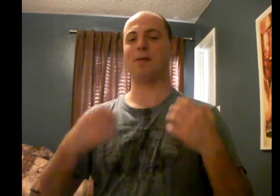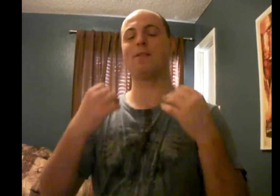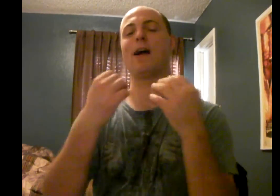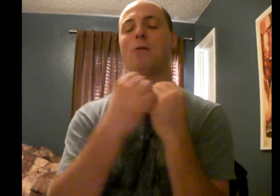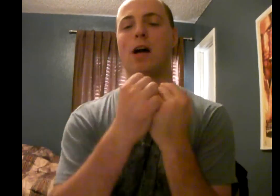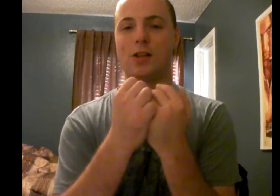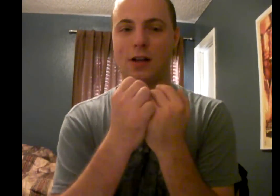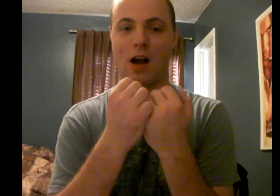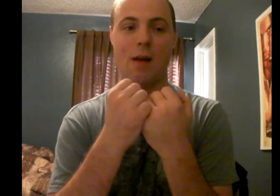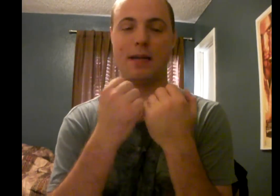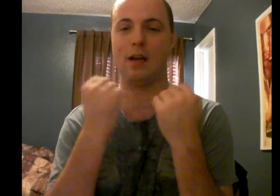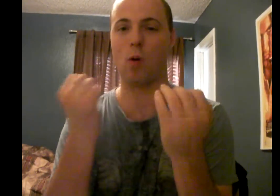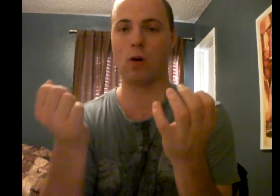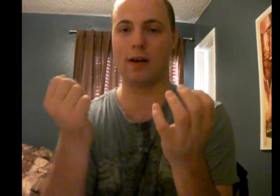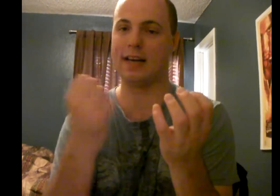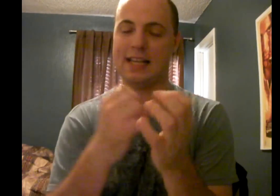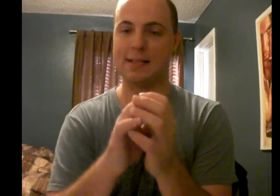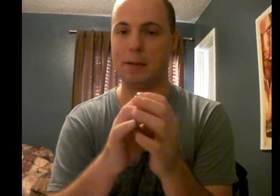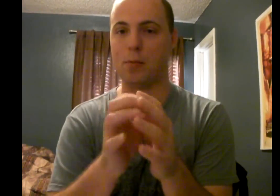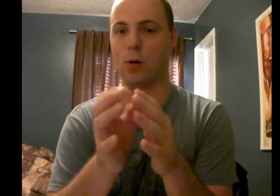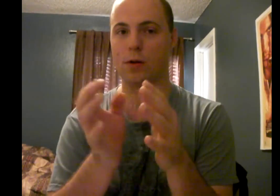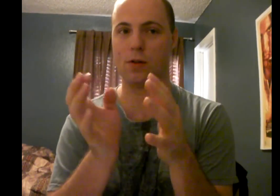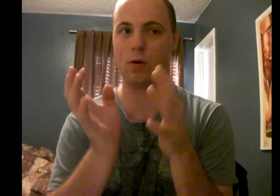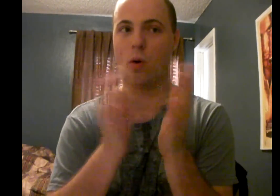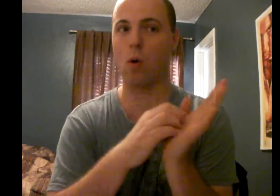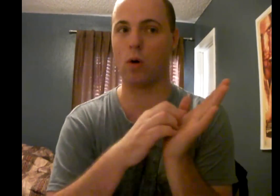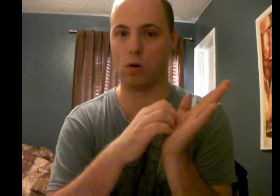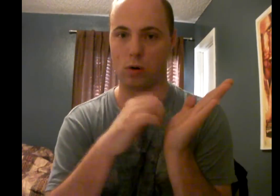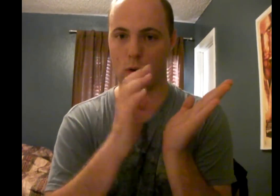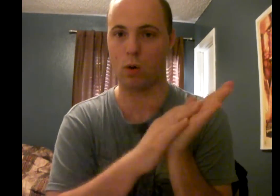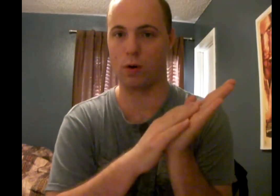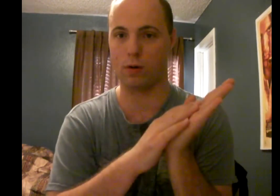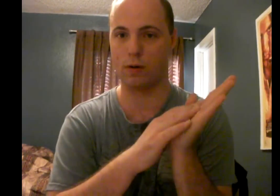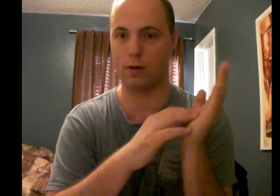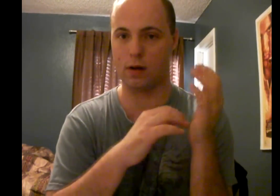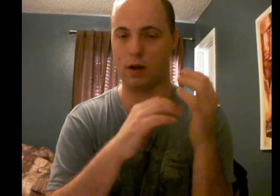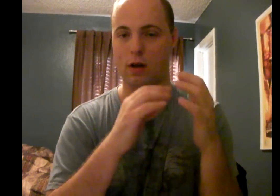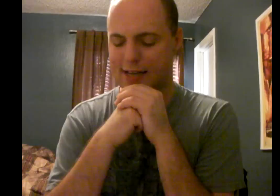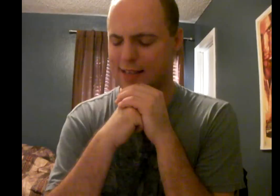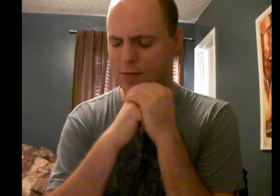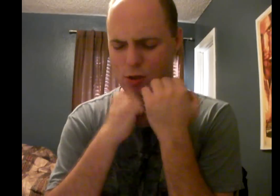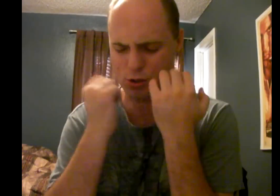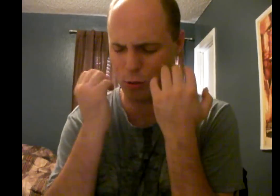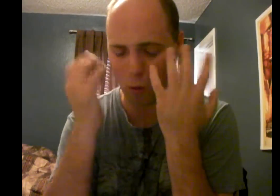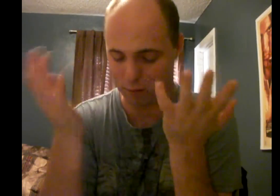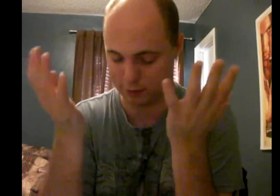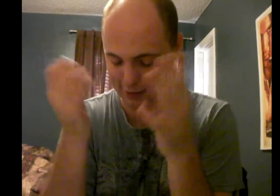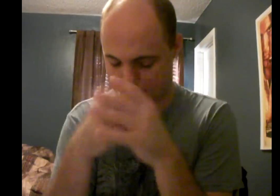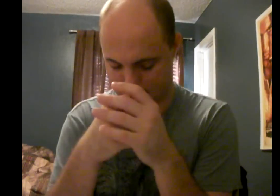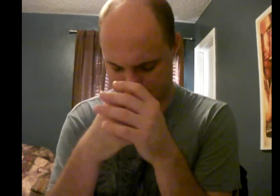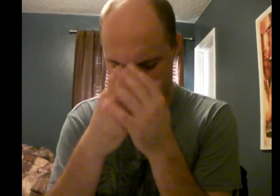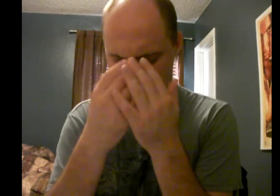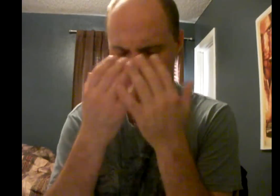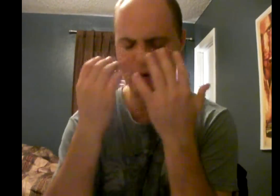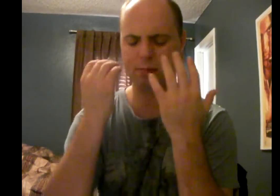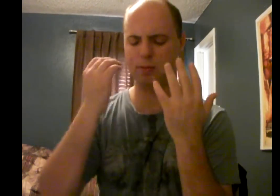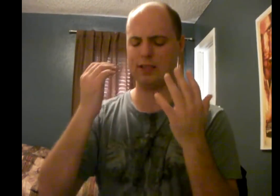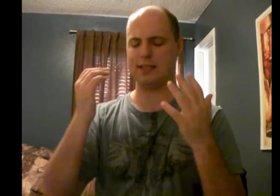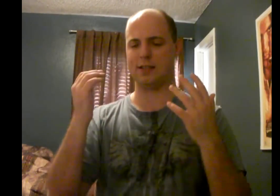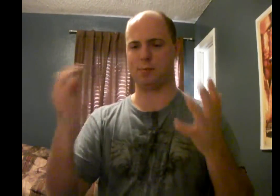Whenever I watch a comedy horror, it needs to be more the horror or gore. Because I just have such horrible taste. And my problem with the